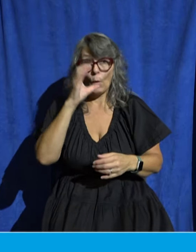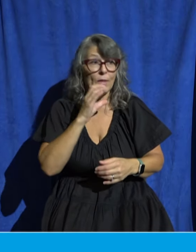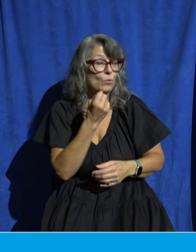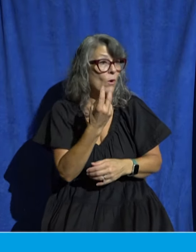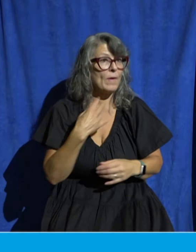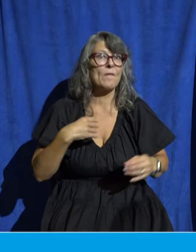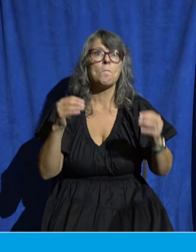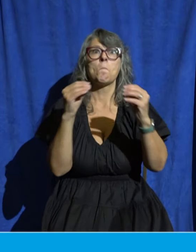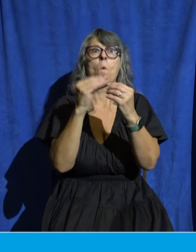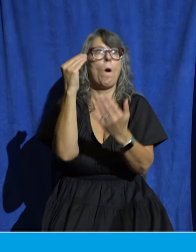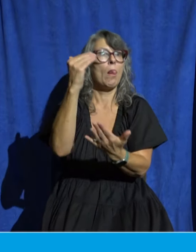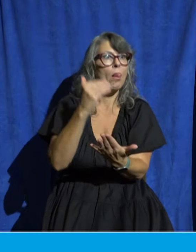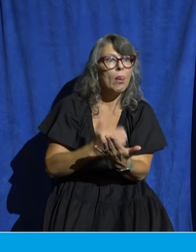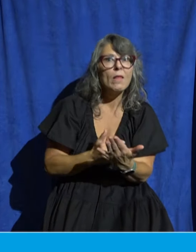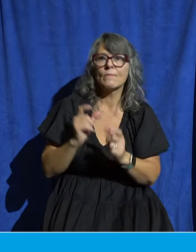this in his letter he only mentions two